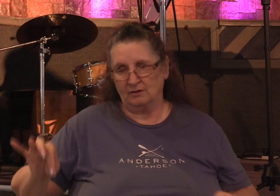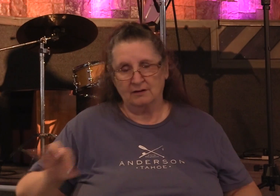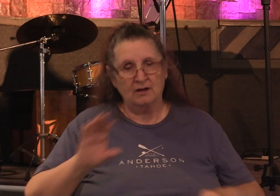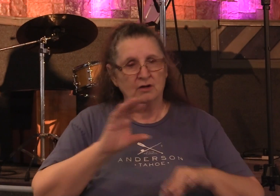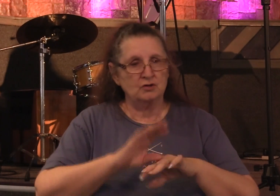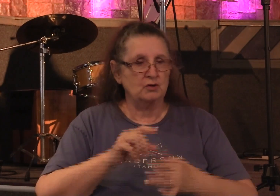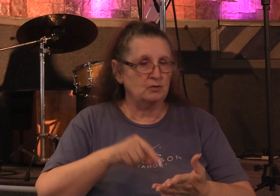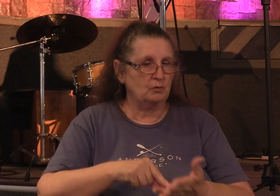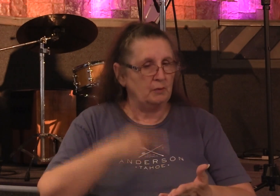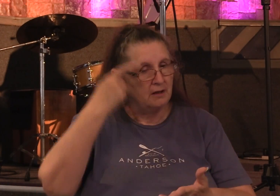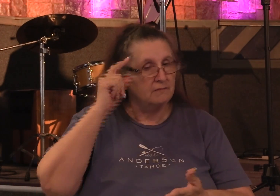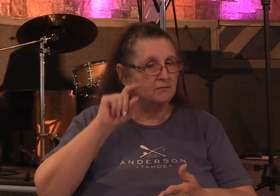them to be able to go.